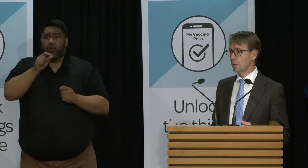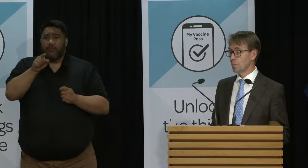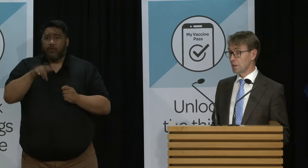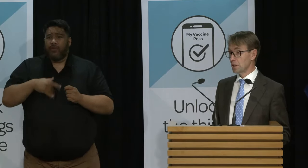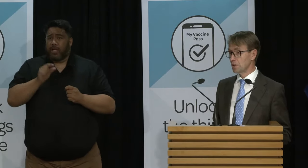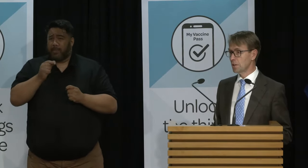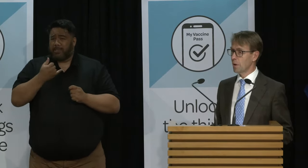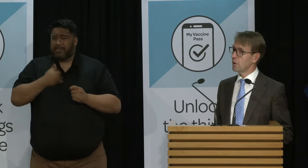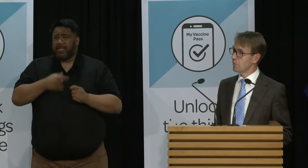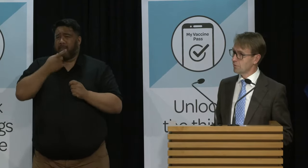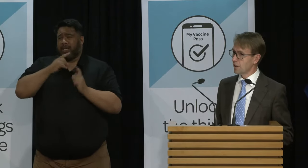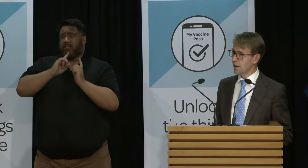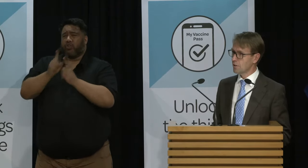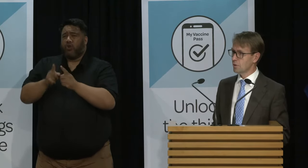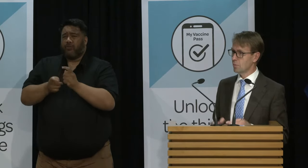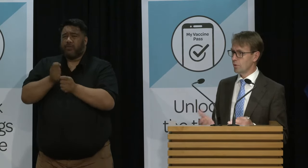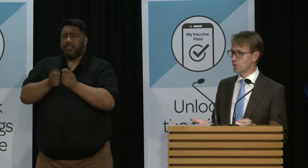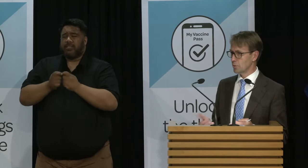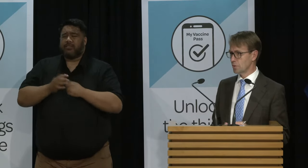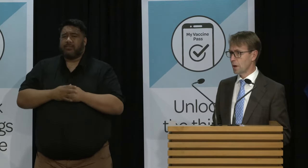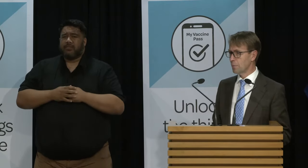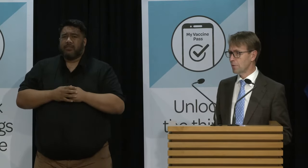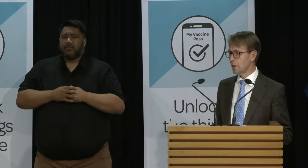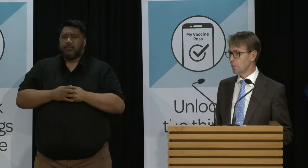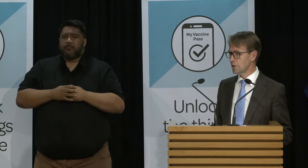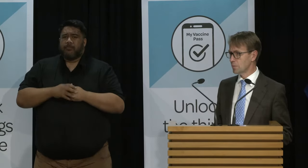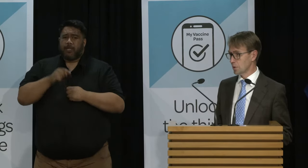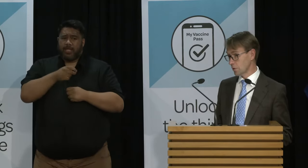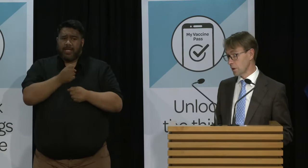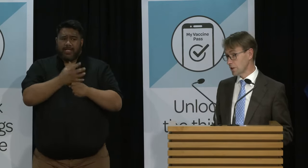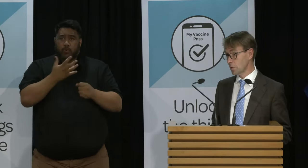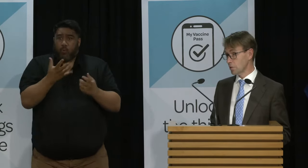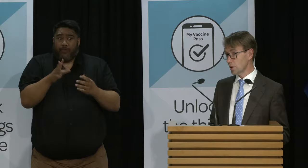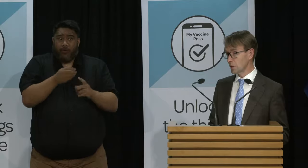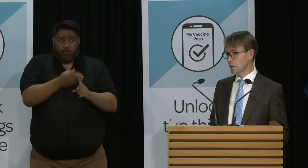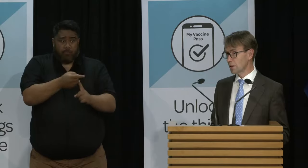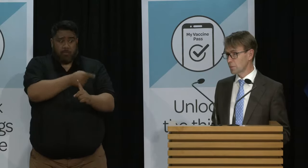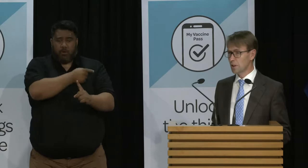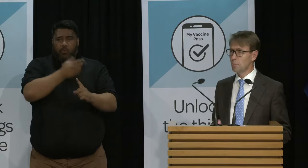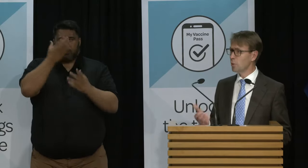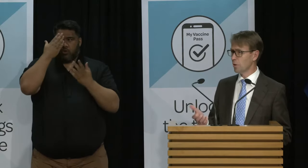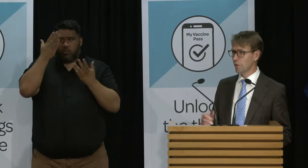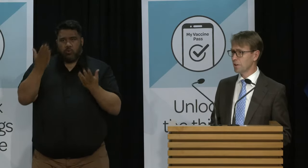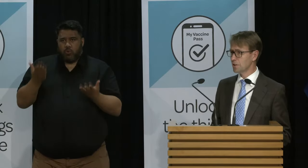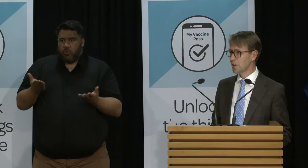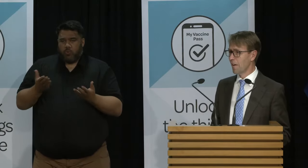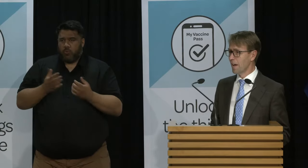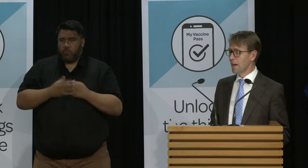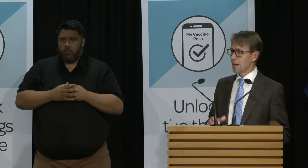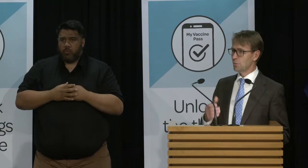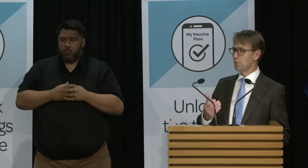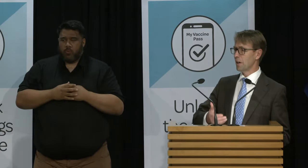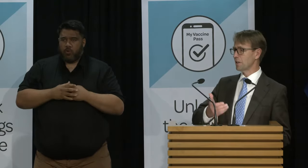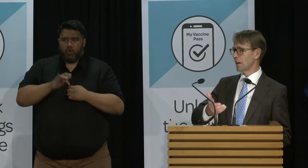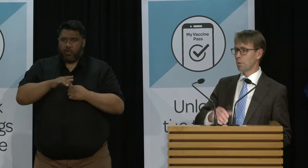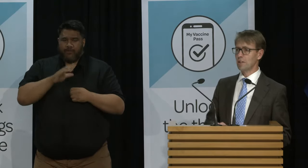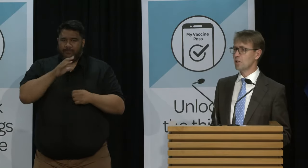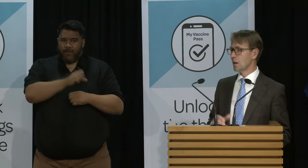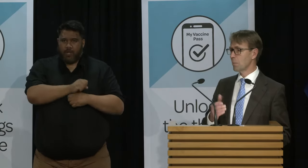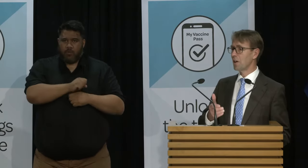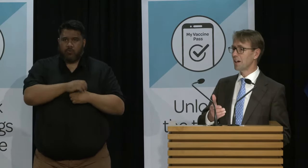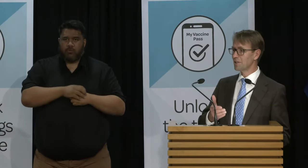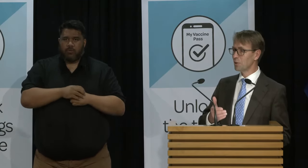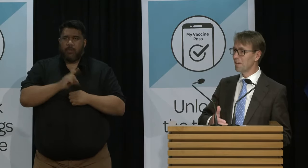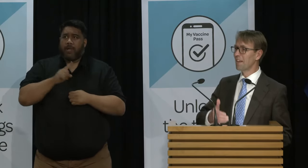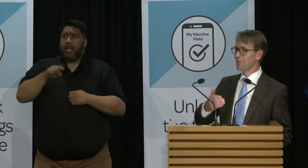to go and be tested but we haven't found what the source might be of that positive wastewater result yet in Gisborne the important thing is as we've found in other